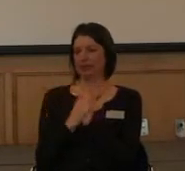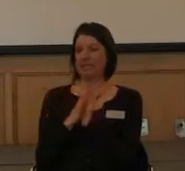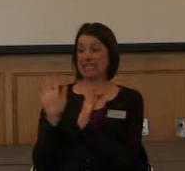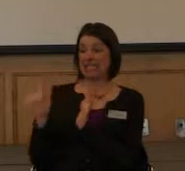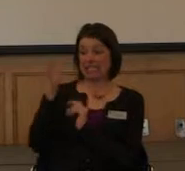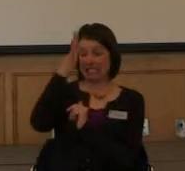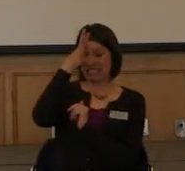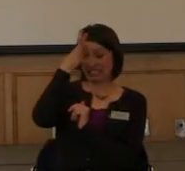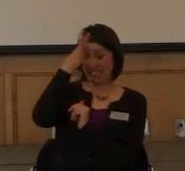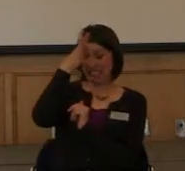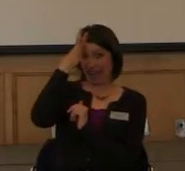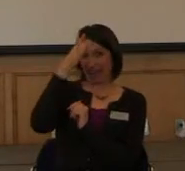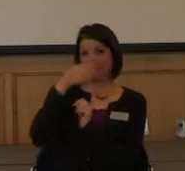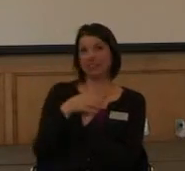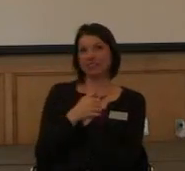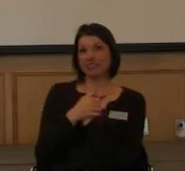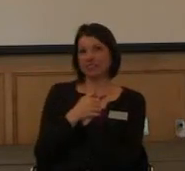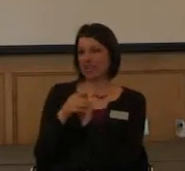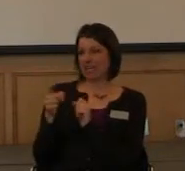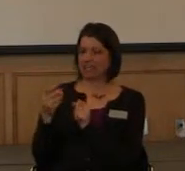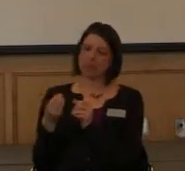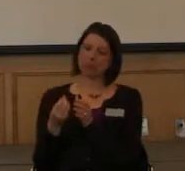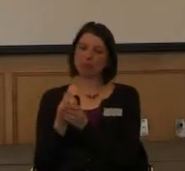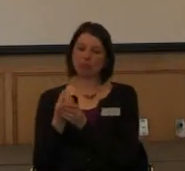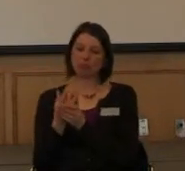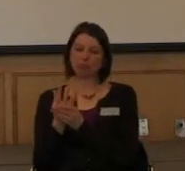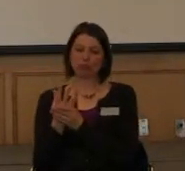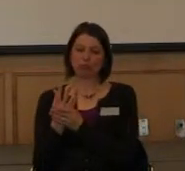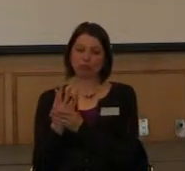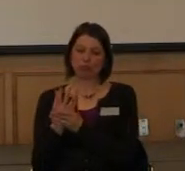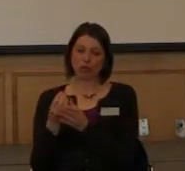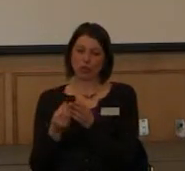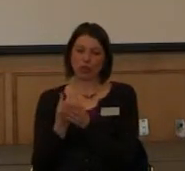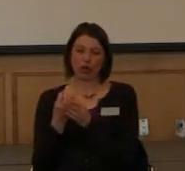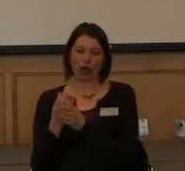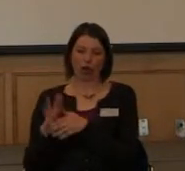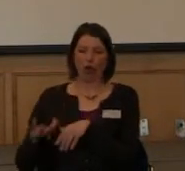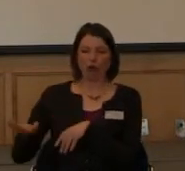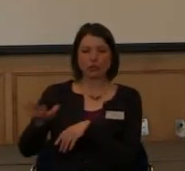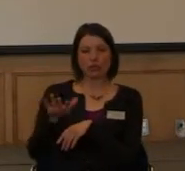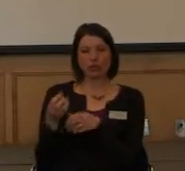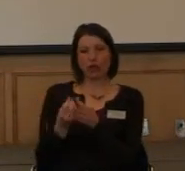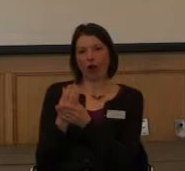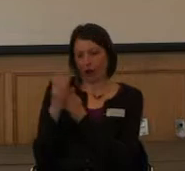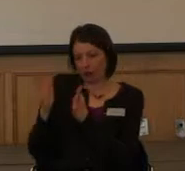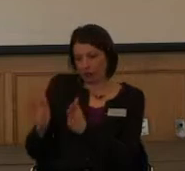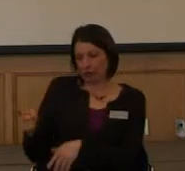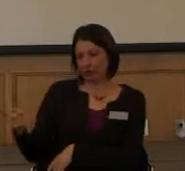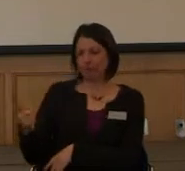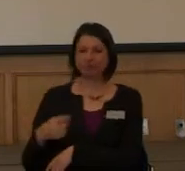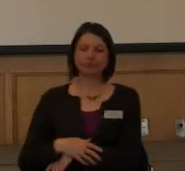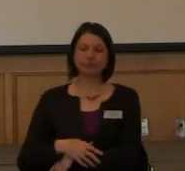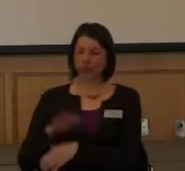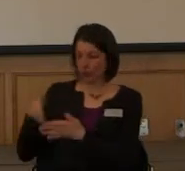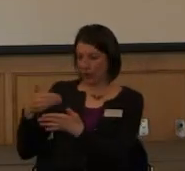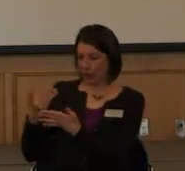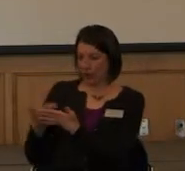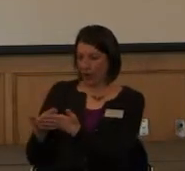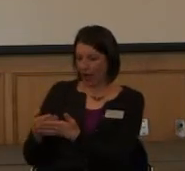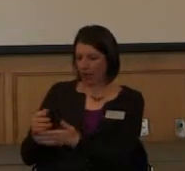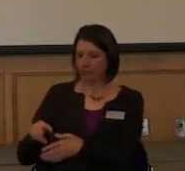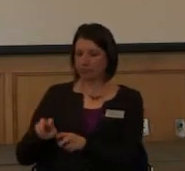dad was kind of a, a bit of a gardener. And we got there and Barney opened the side doors and the lift unfolded.